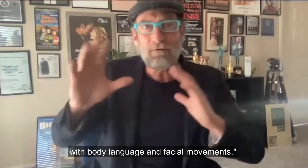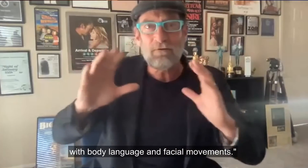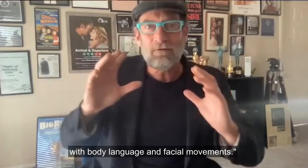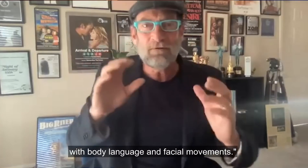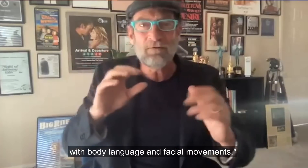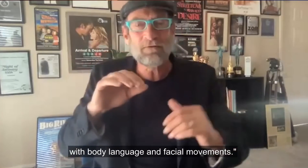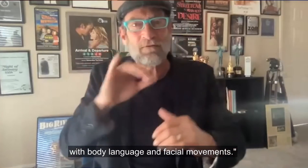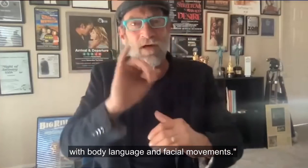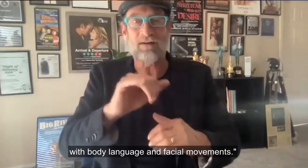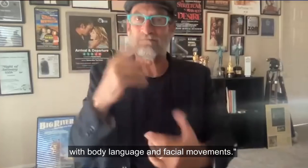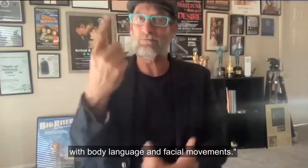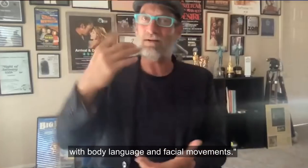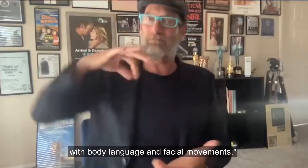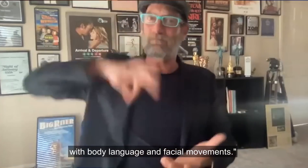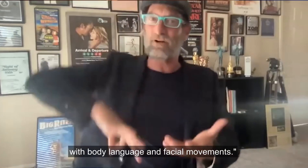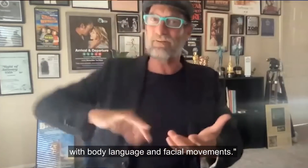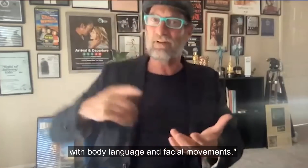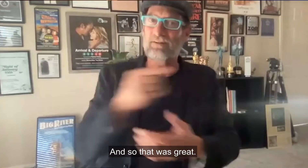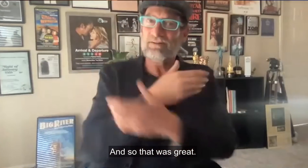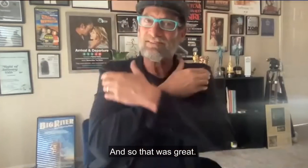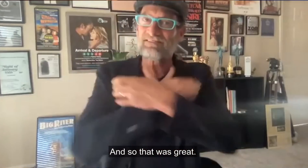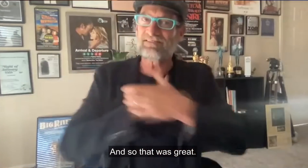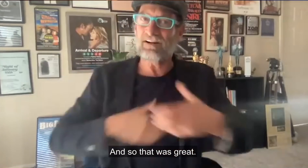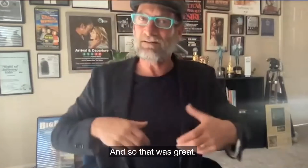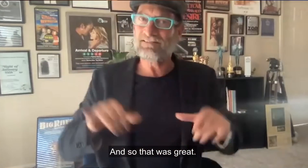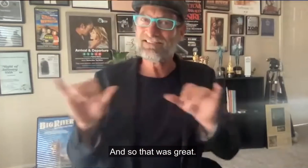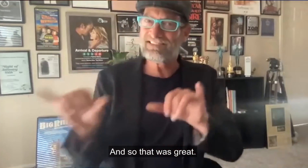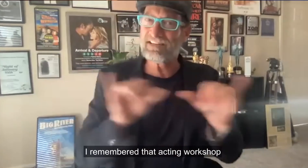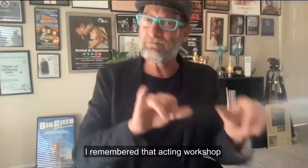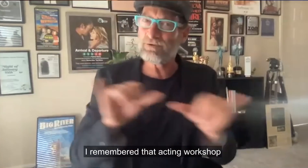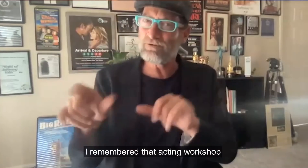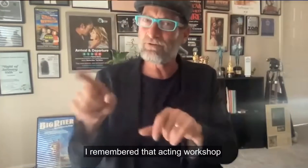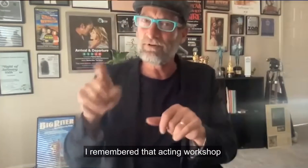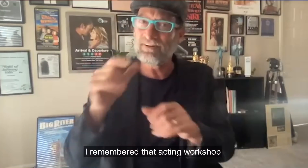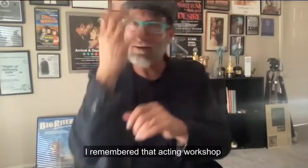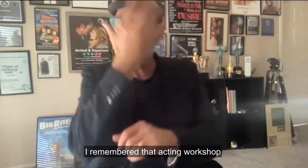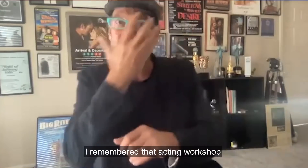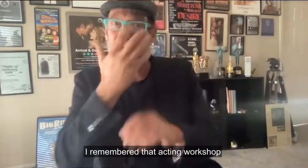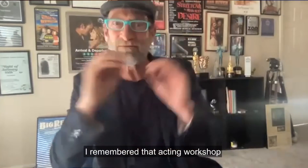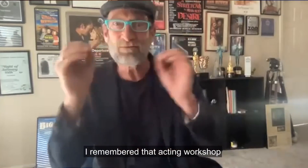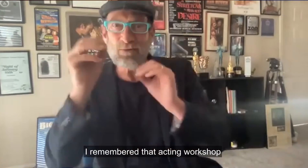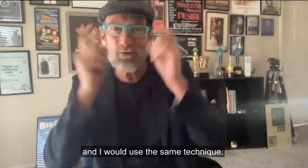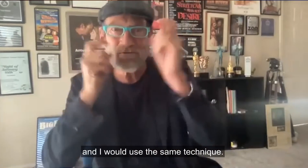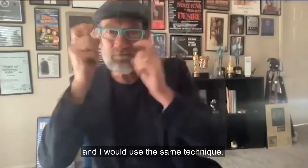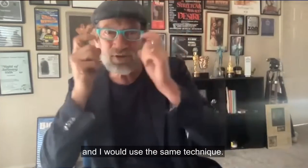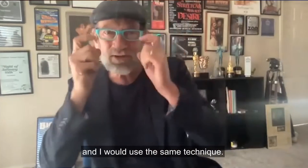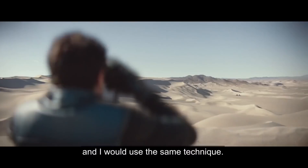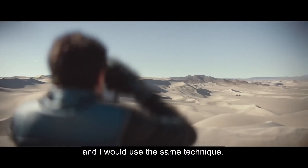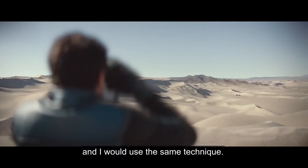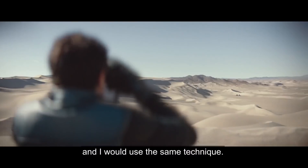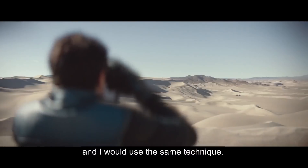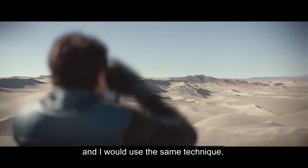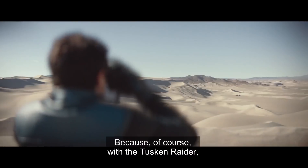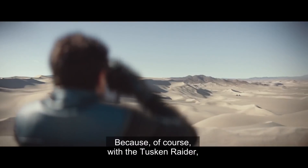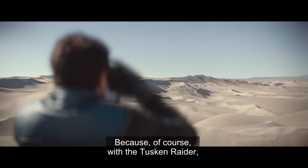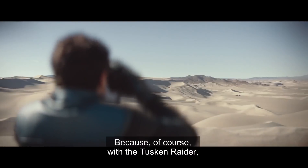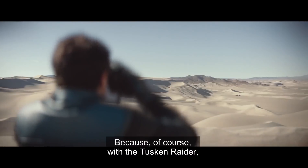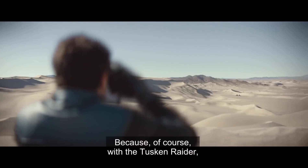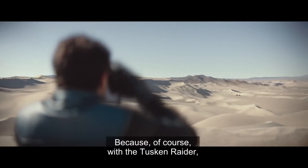facial movements. And so that was great. I remembered that acting workshop and I would use the same technique because, of course, with a